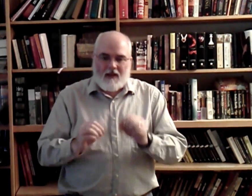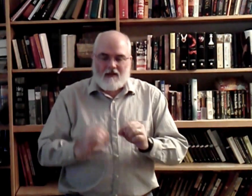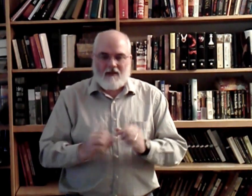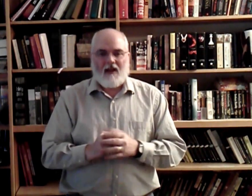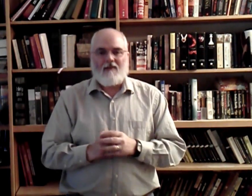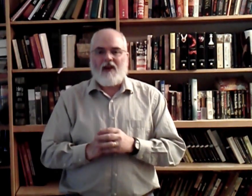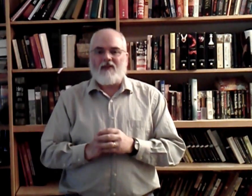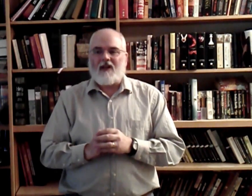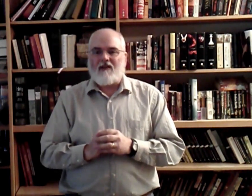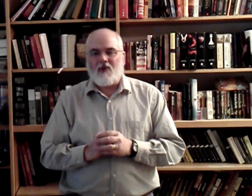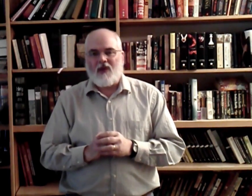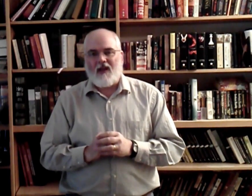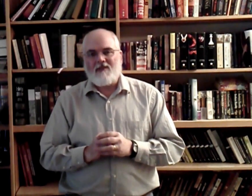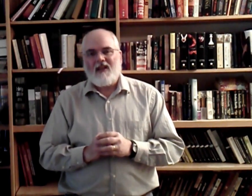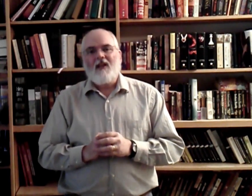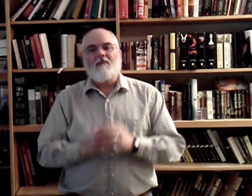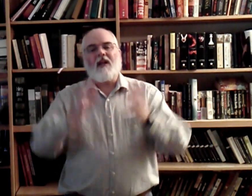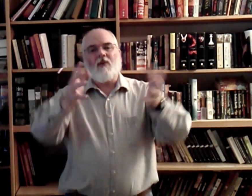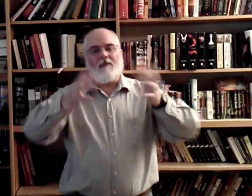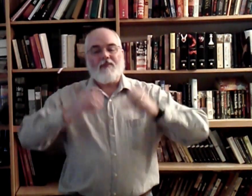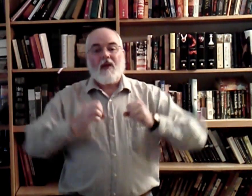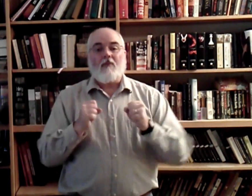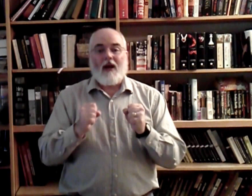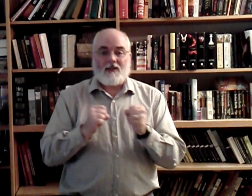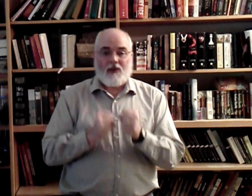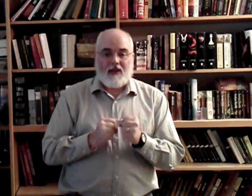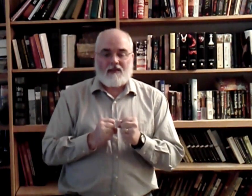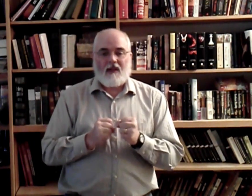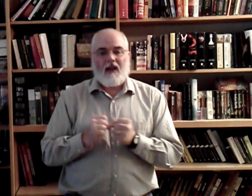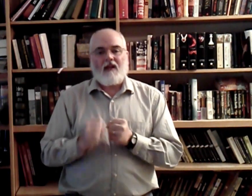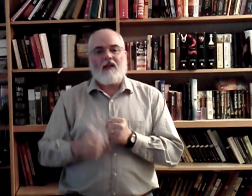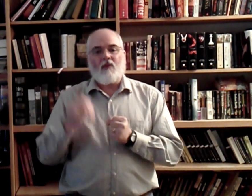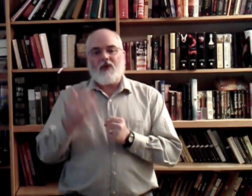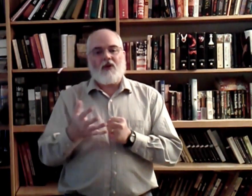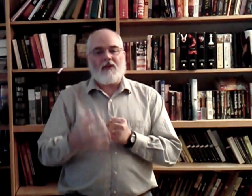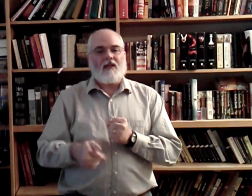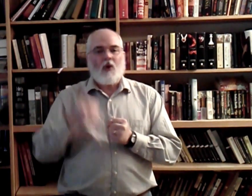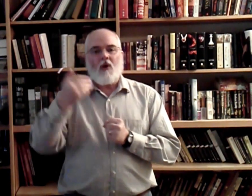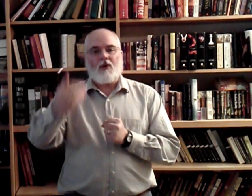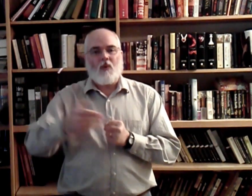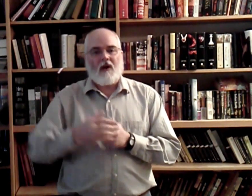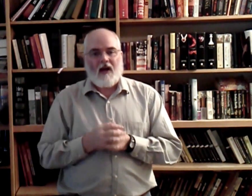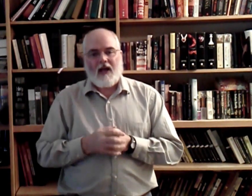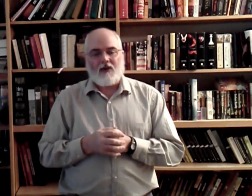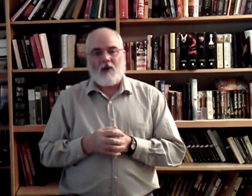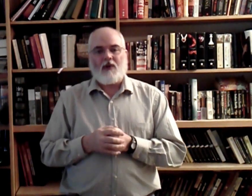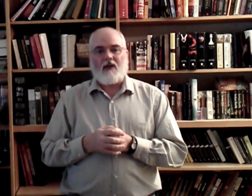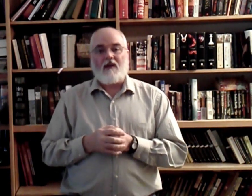bit after having done it a few times. But anyway, practice with this, and then once you get good at this, go on to where I interpret it